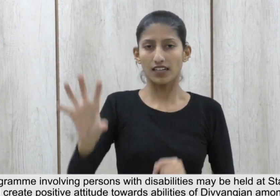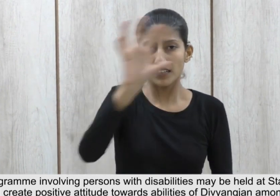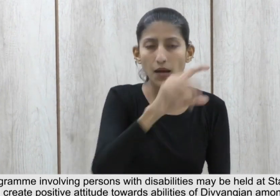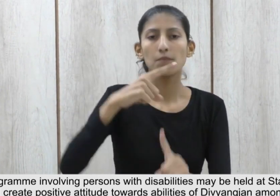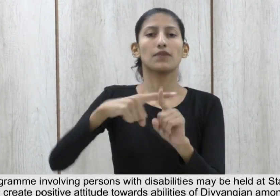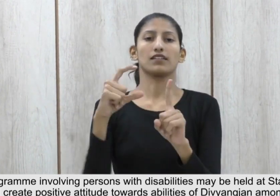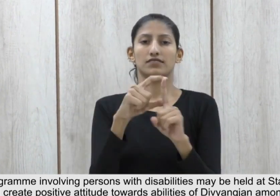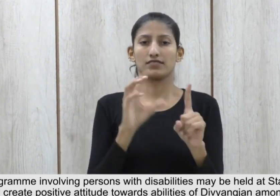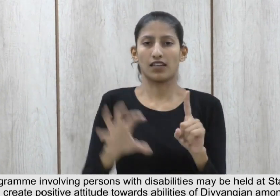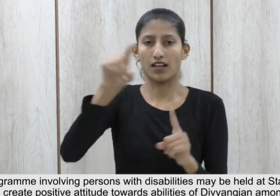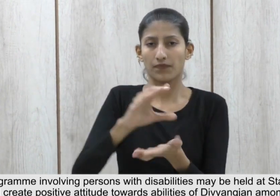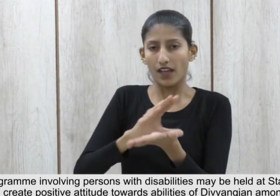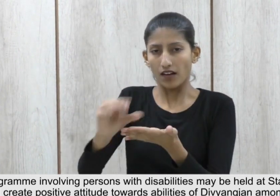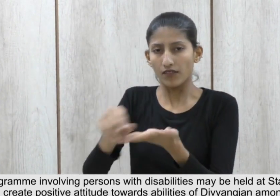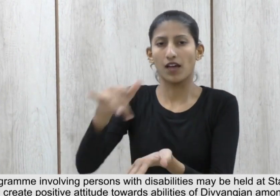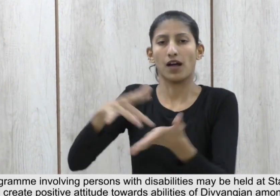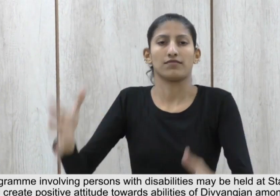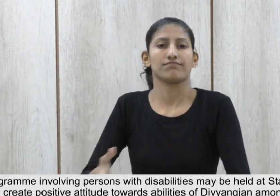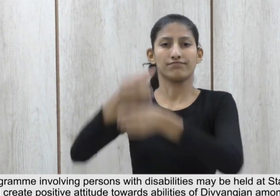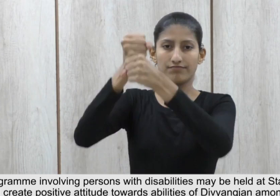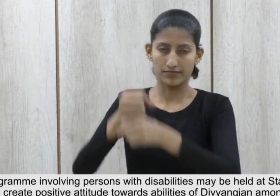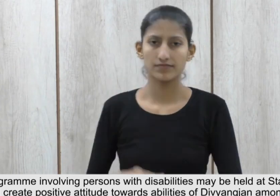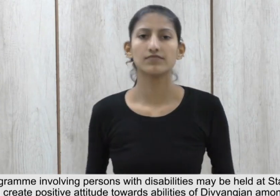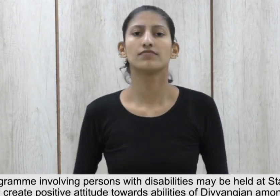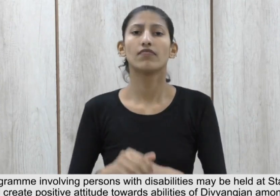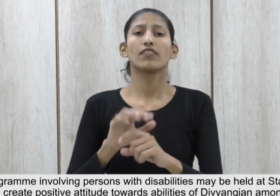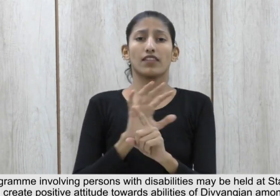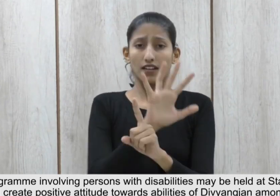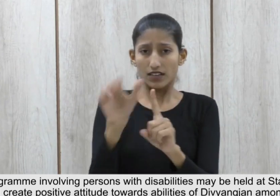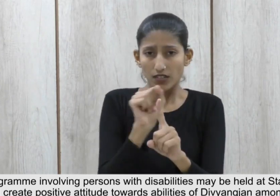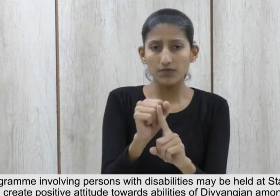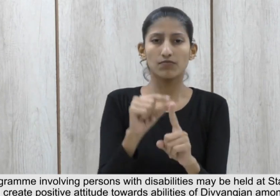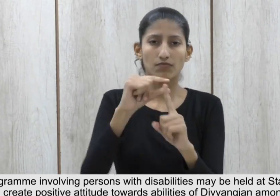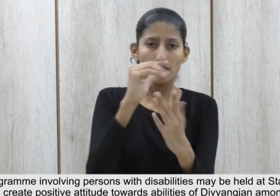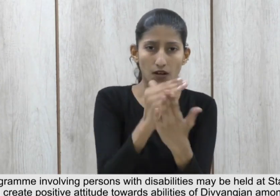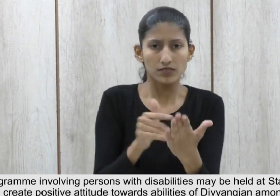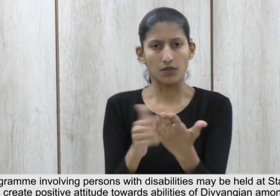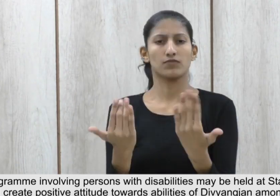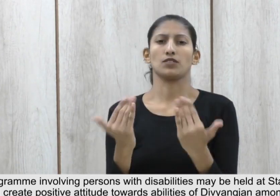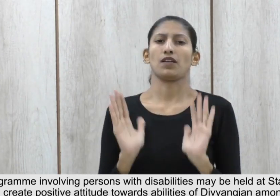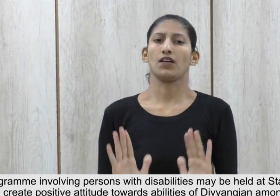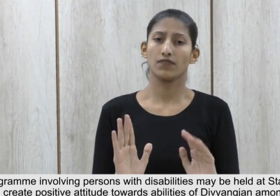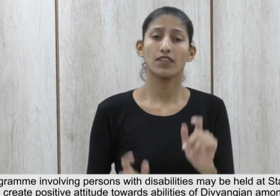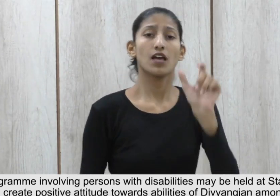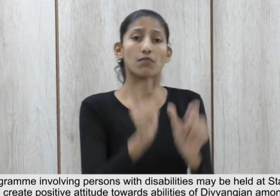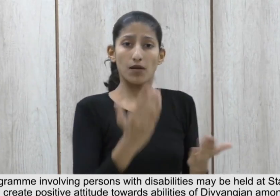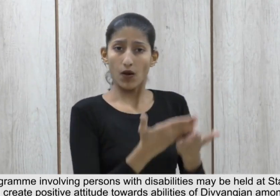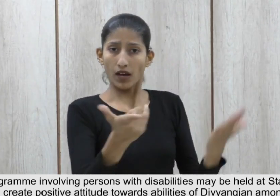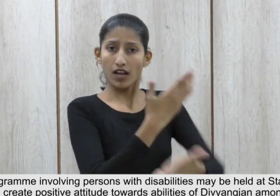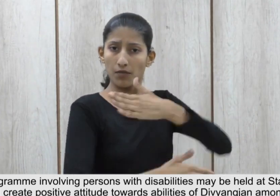involving persons with disabilities may be held at state district level 15.1. Which would create